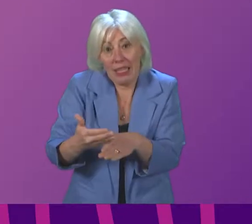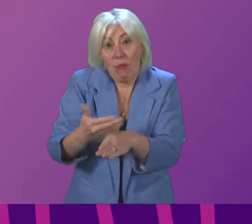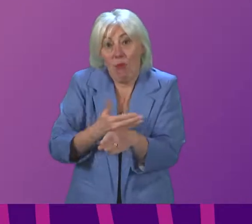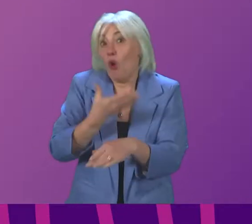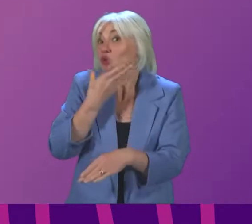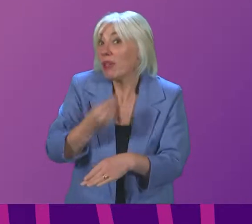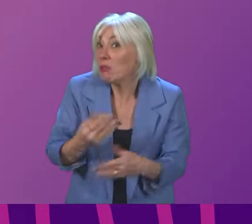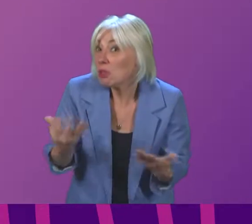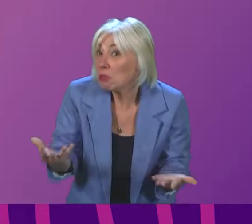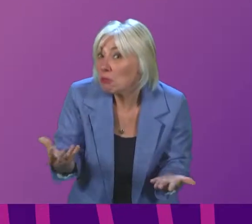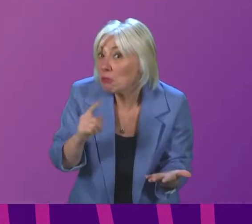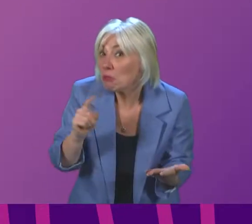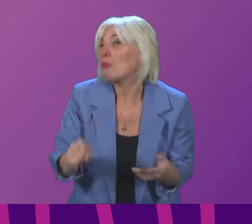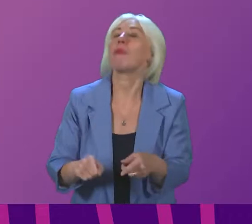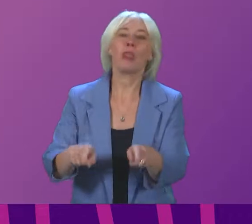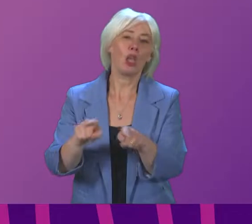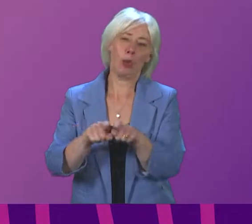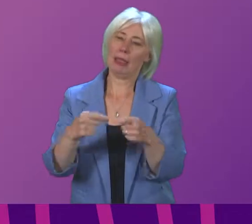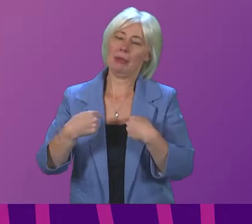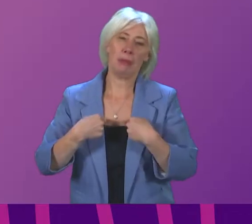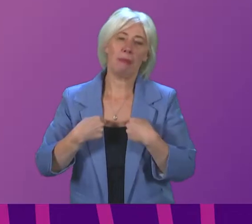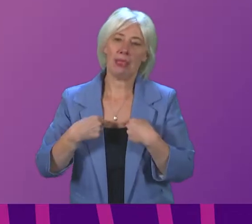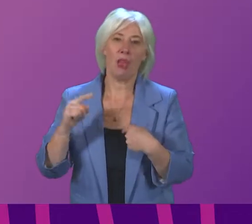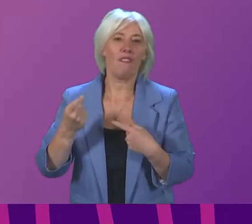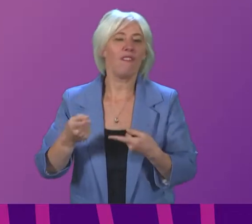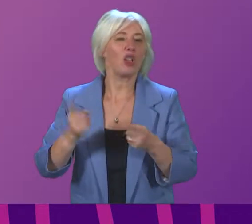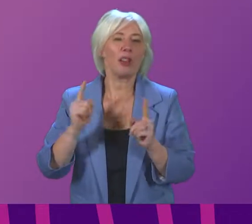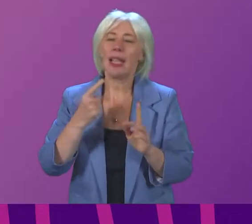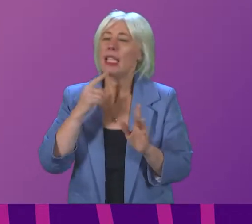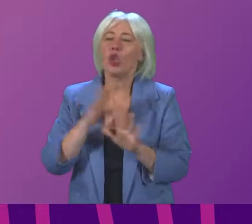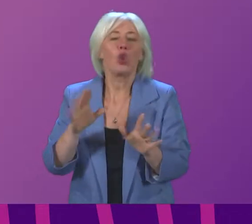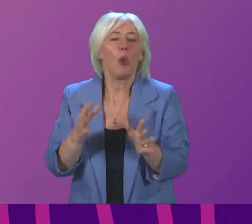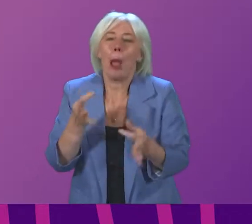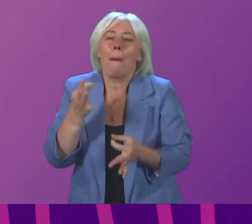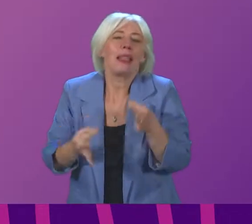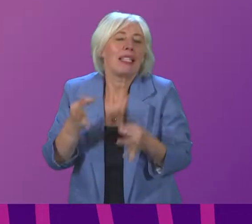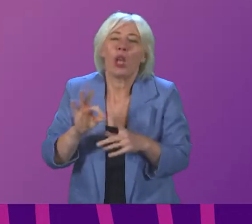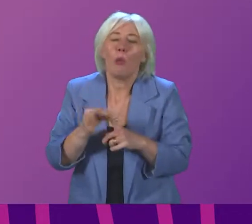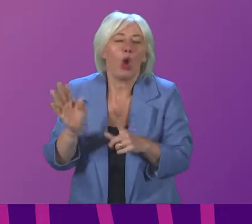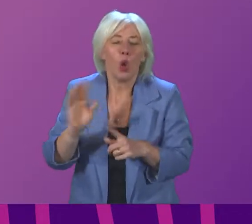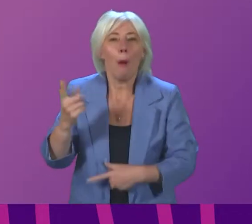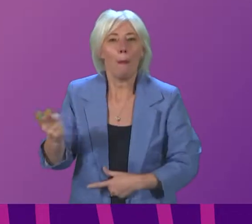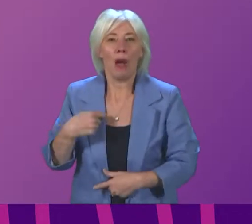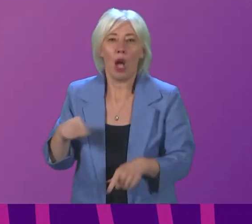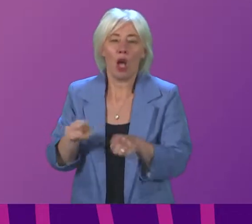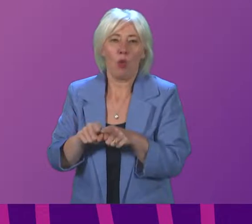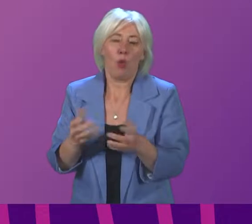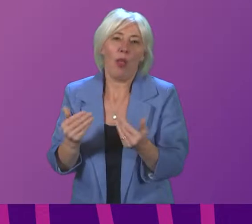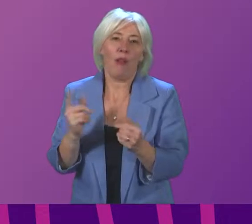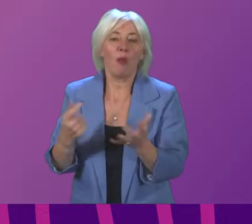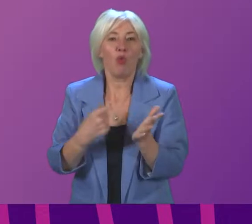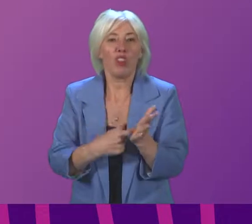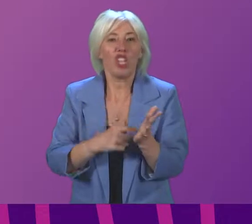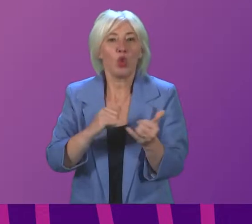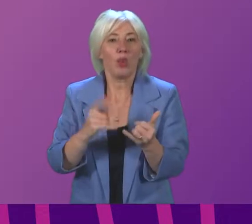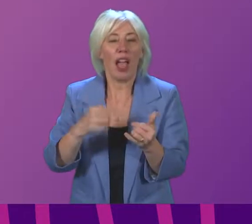And I am sure, like me, the First Minister, who said she did not want to make a political point, will welcome the announcement from Rishi Sunak and the UK